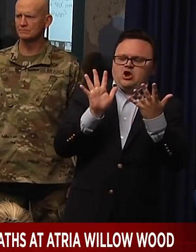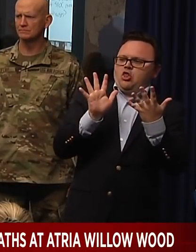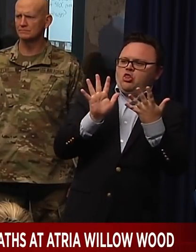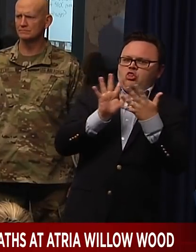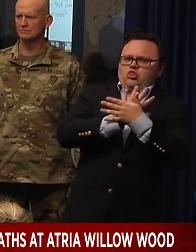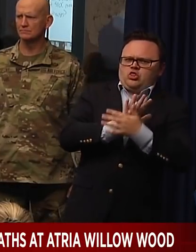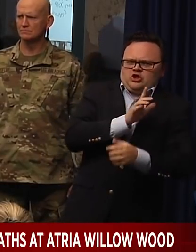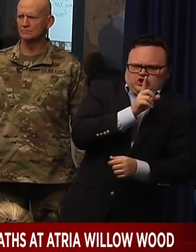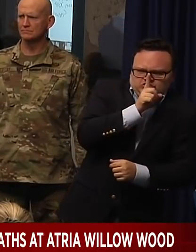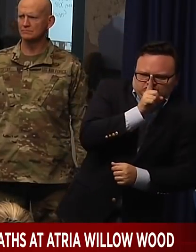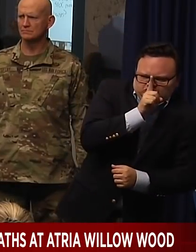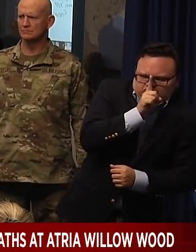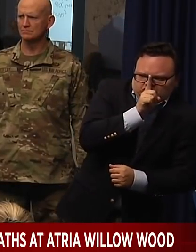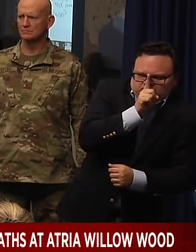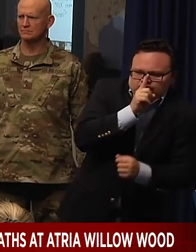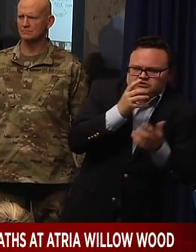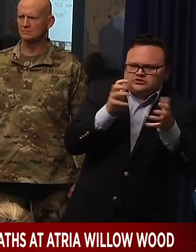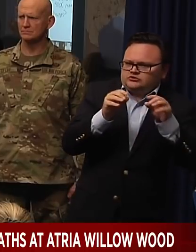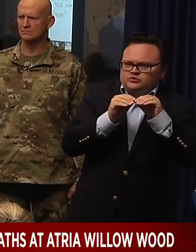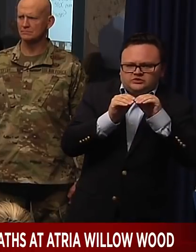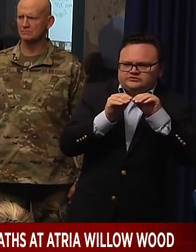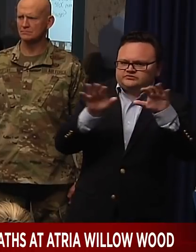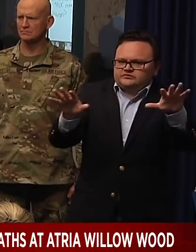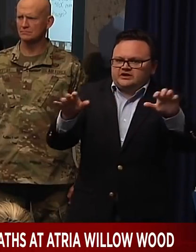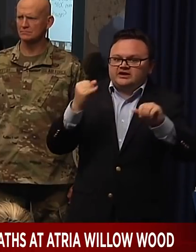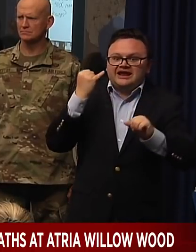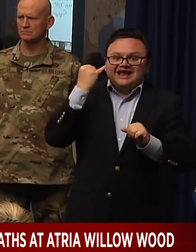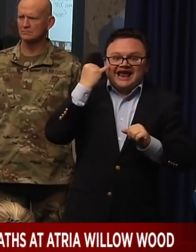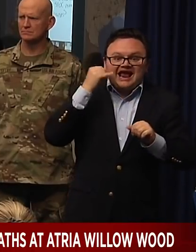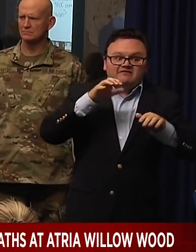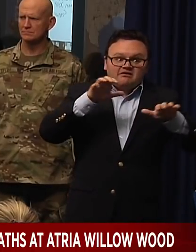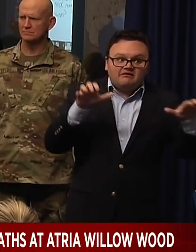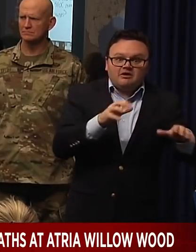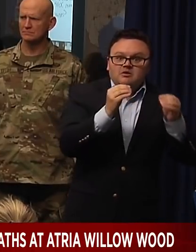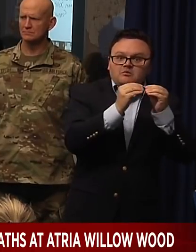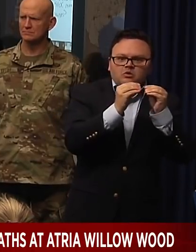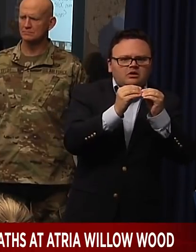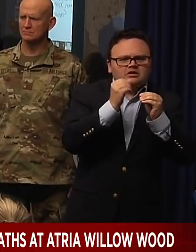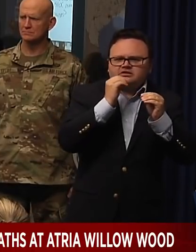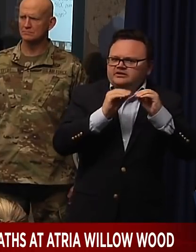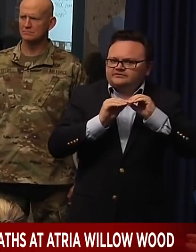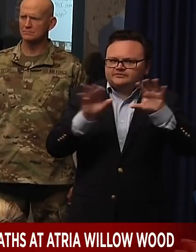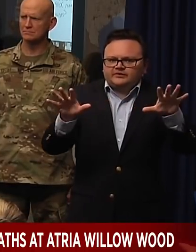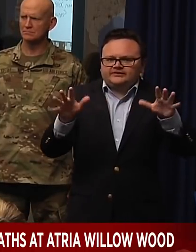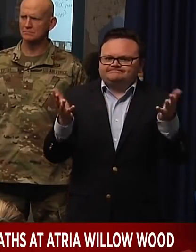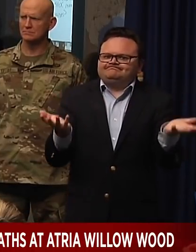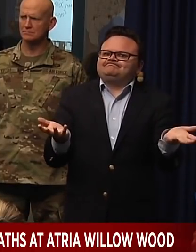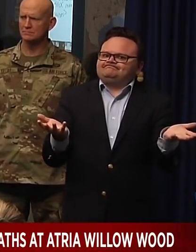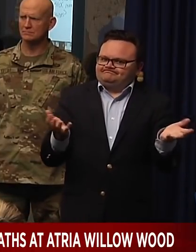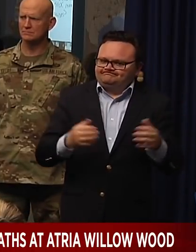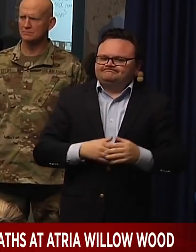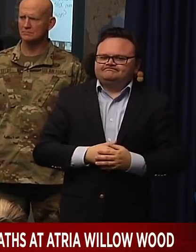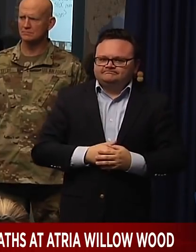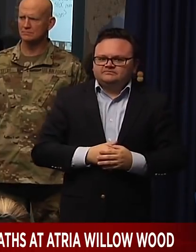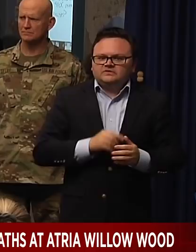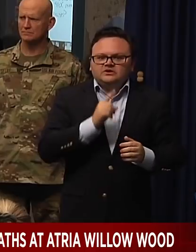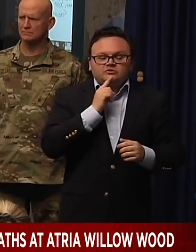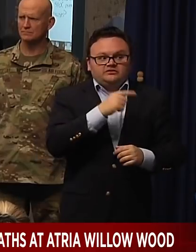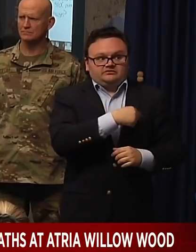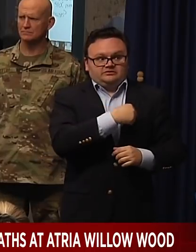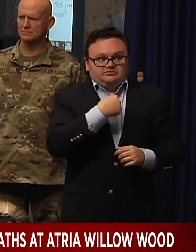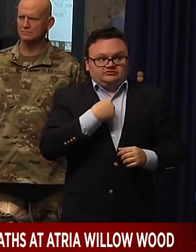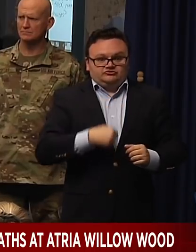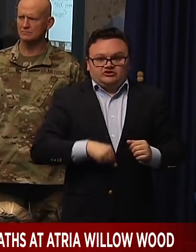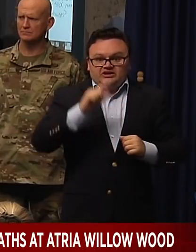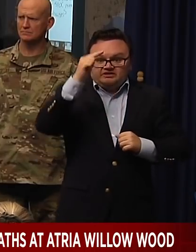things that could have been done to save the world from having to face it. And I can tell you that given their actions and given